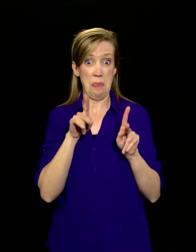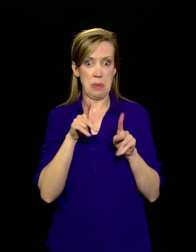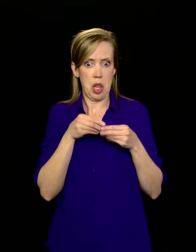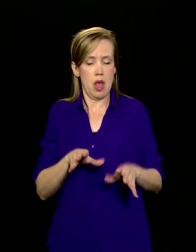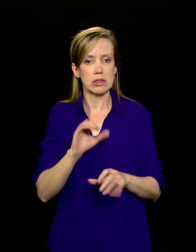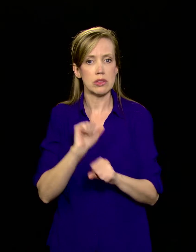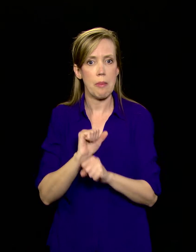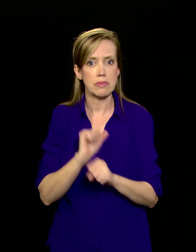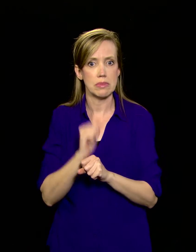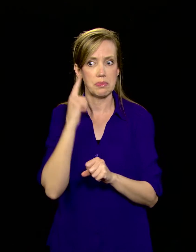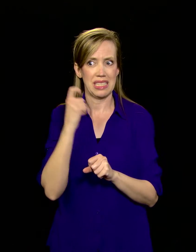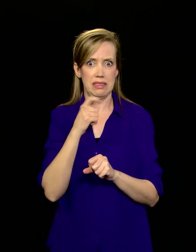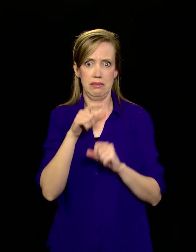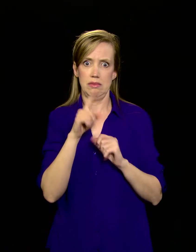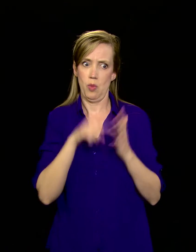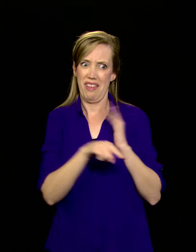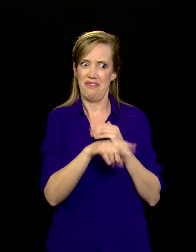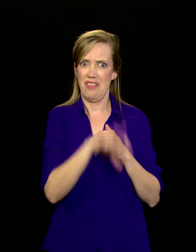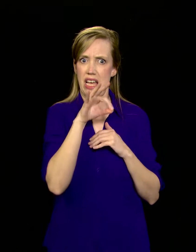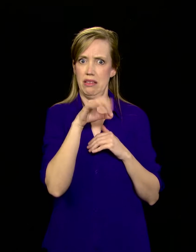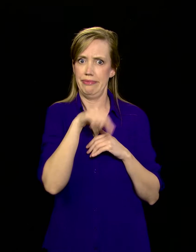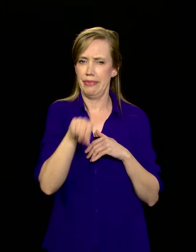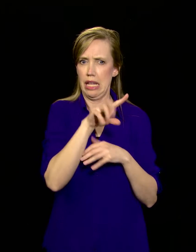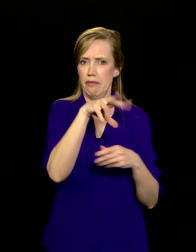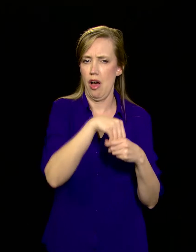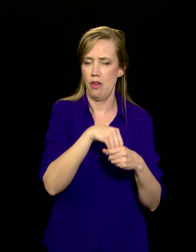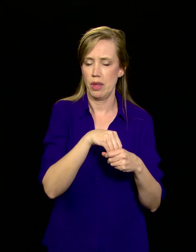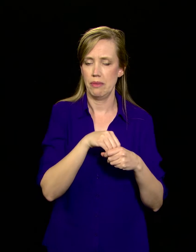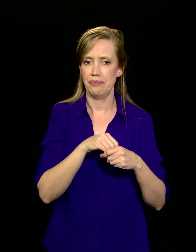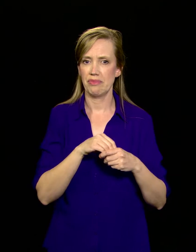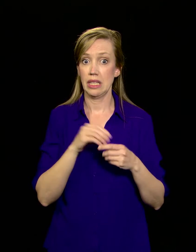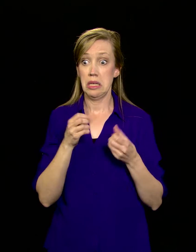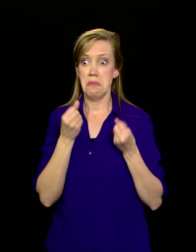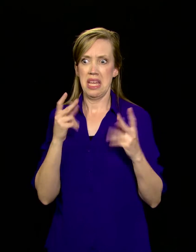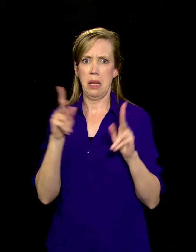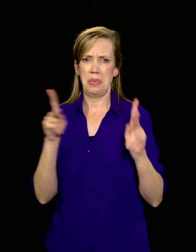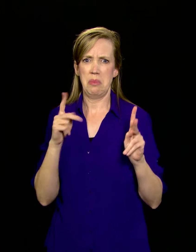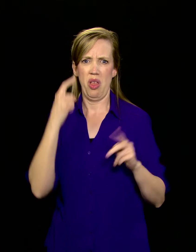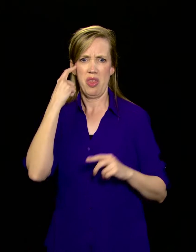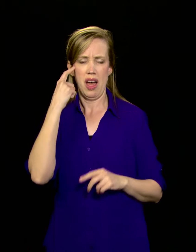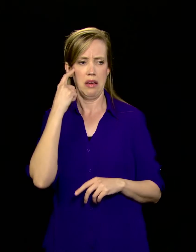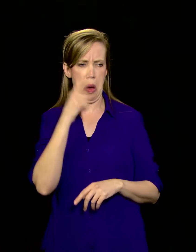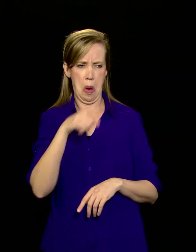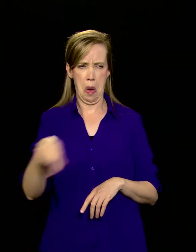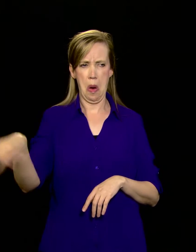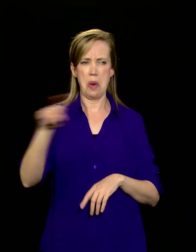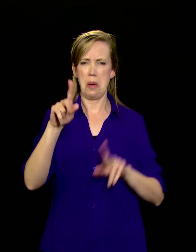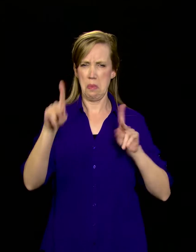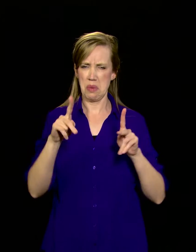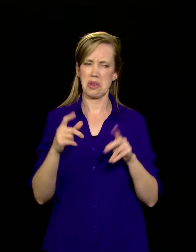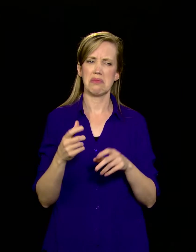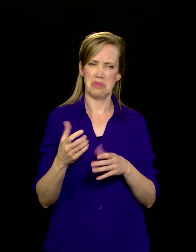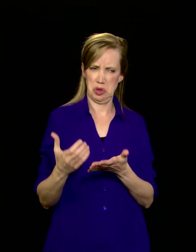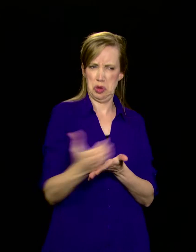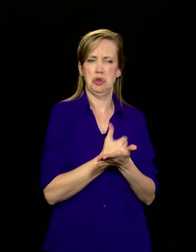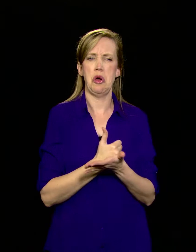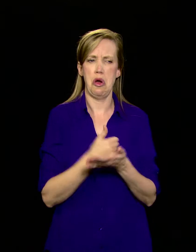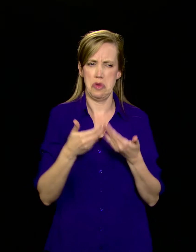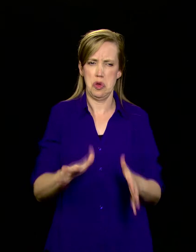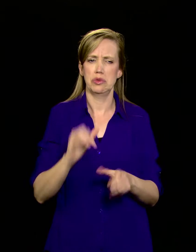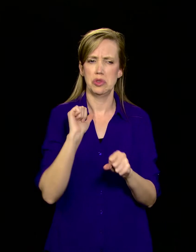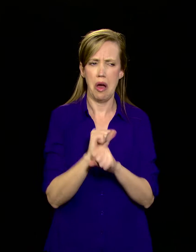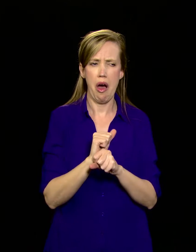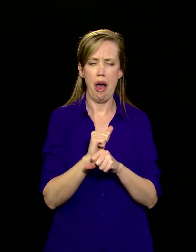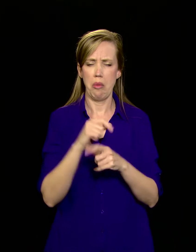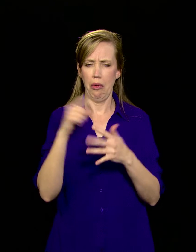people lost their jobs and others lost a lot more. In general, the attitude that surfaced in the media was that these guys got what they